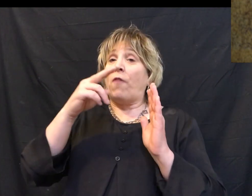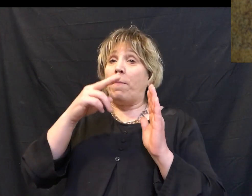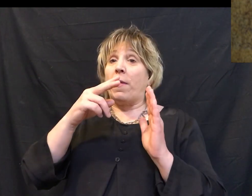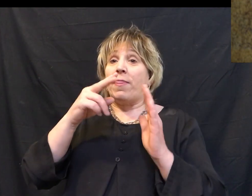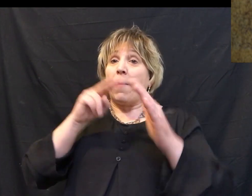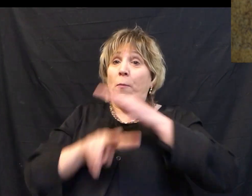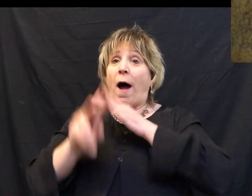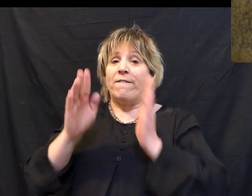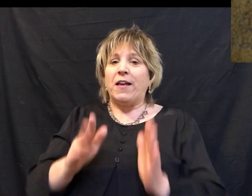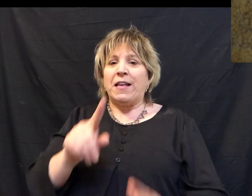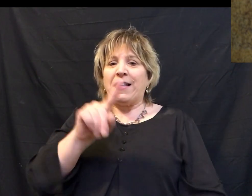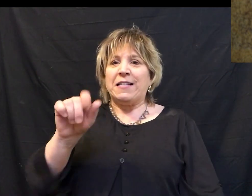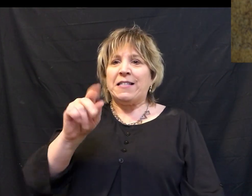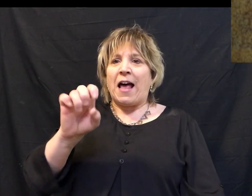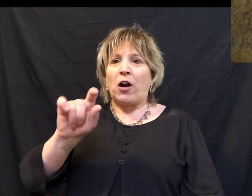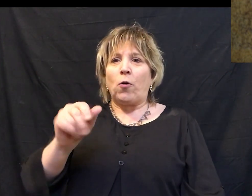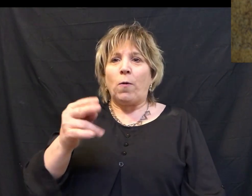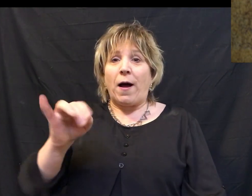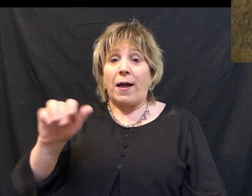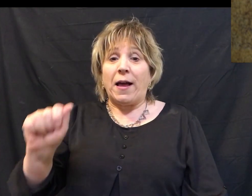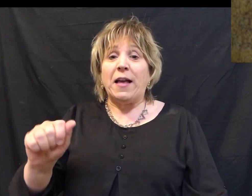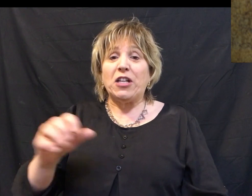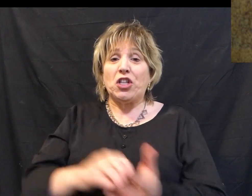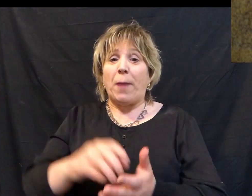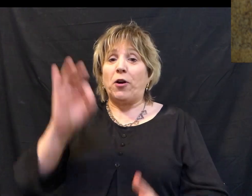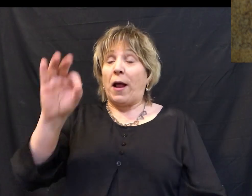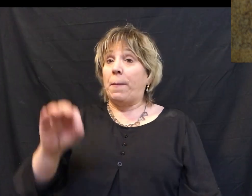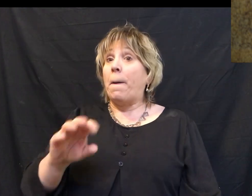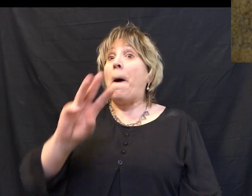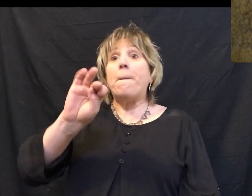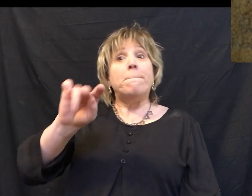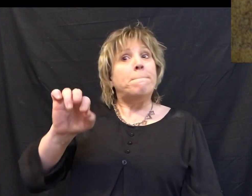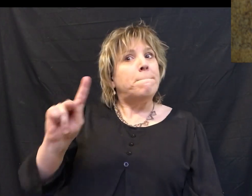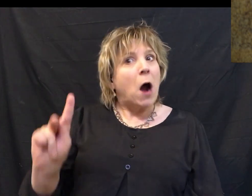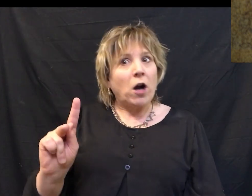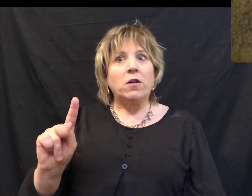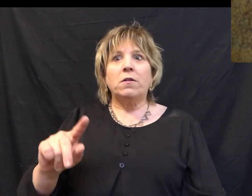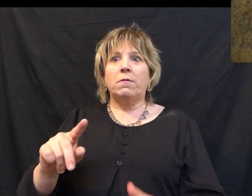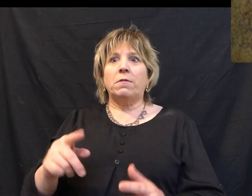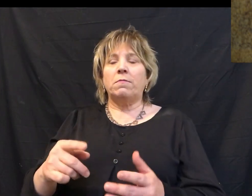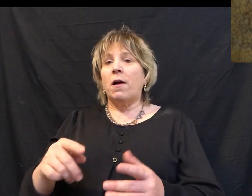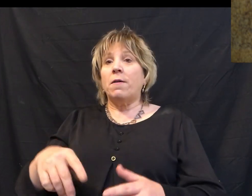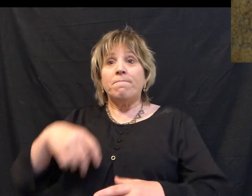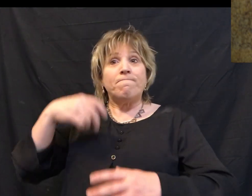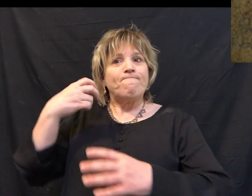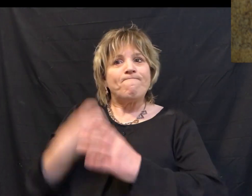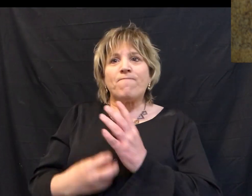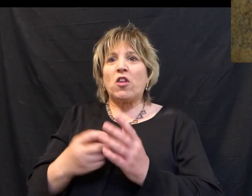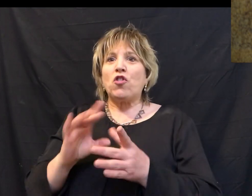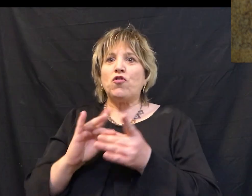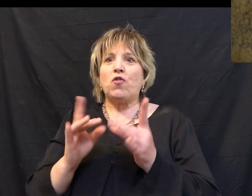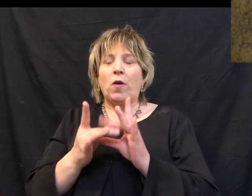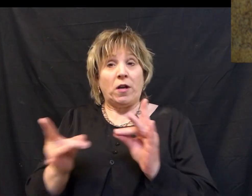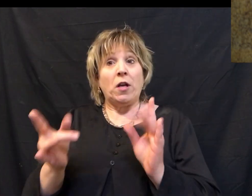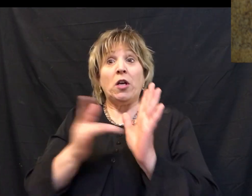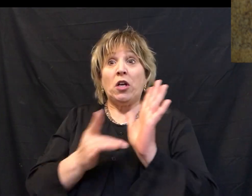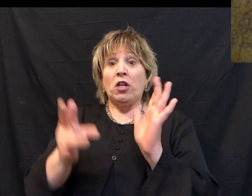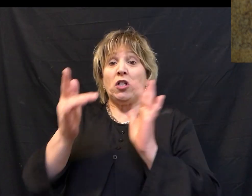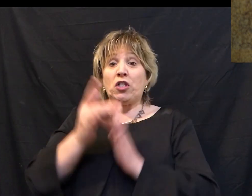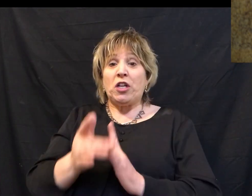read from the prophet Zechariah in chapter 9. Well, Mark jumps into this story, and he tells us that as